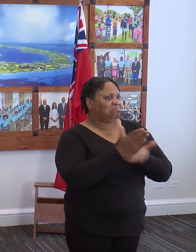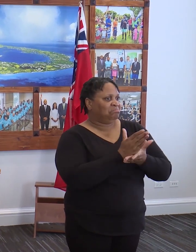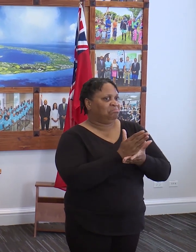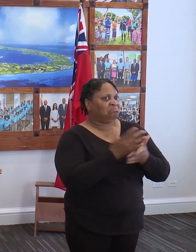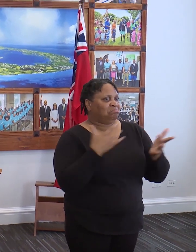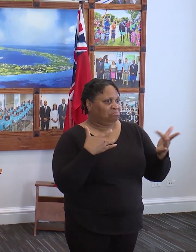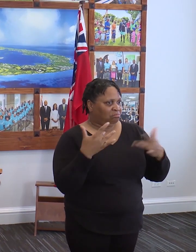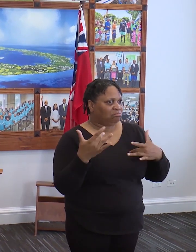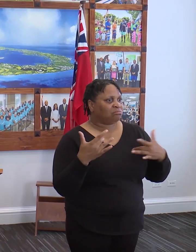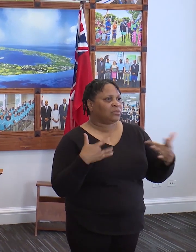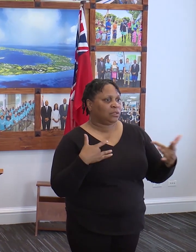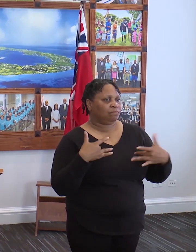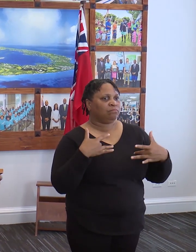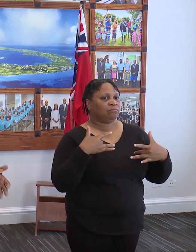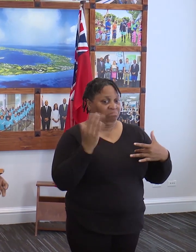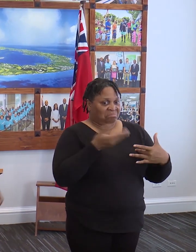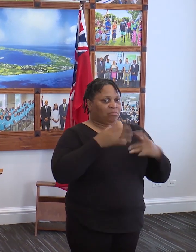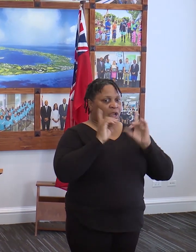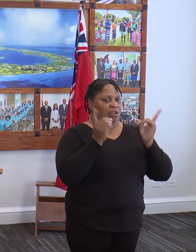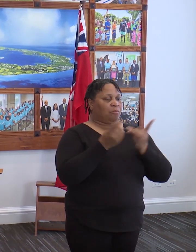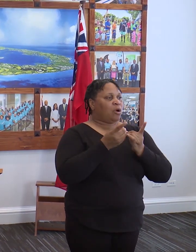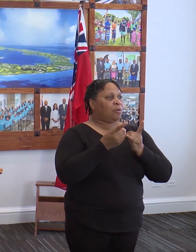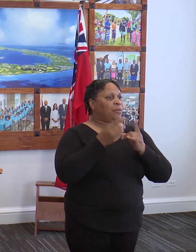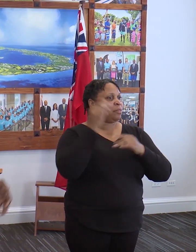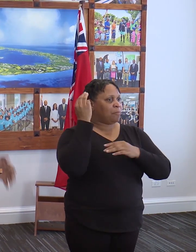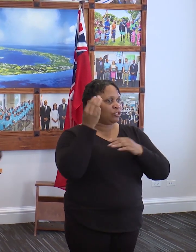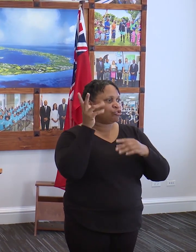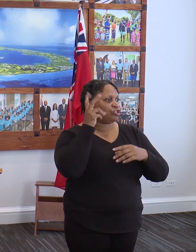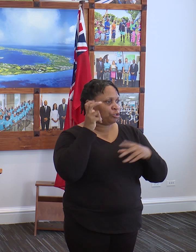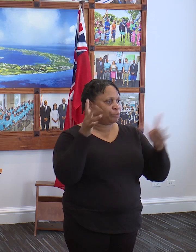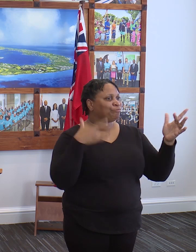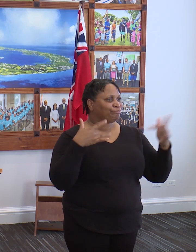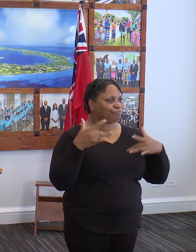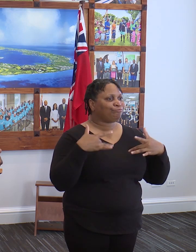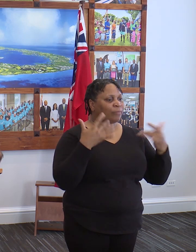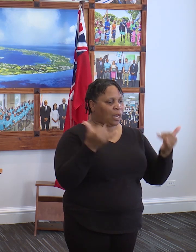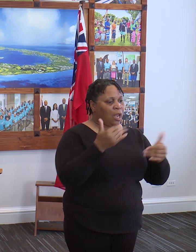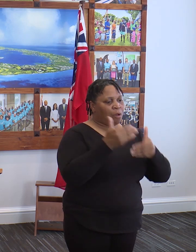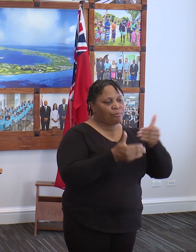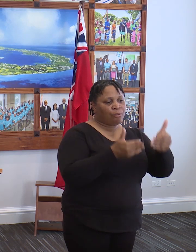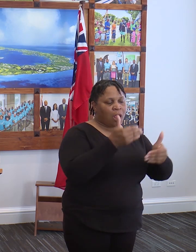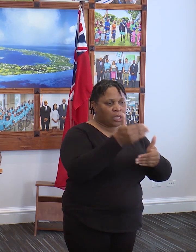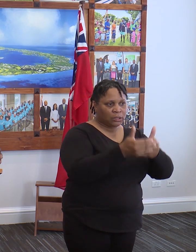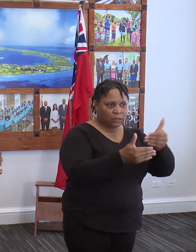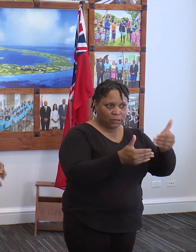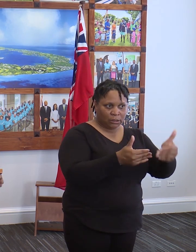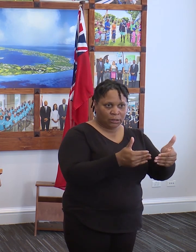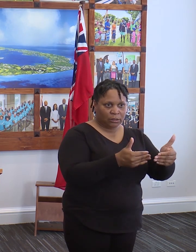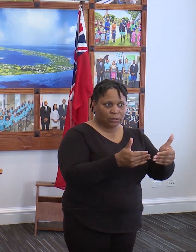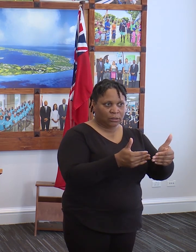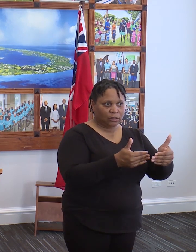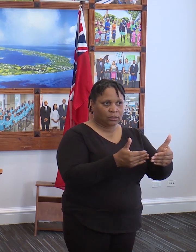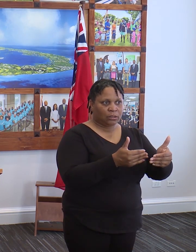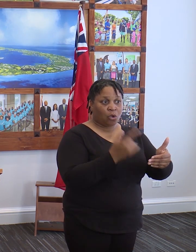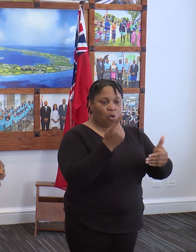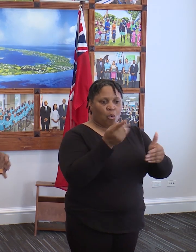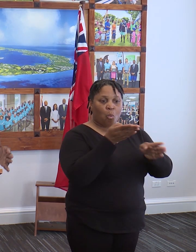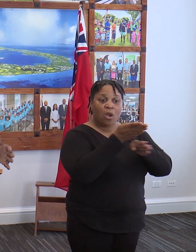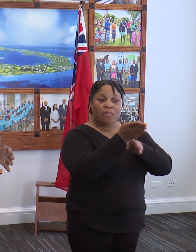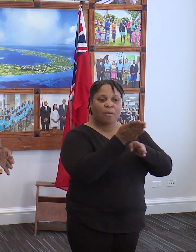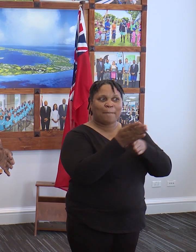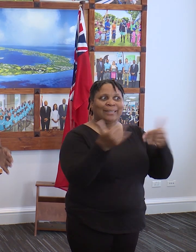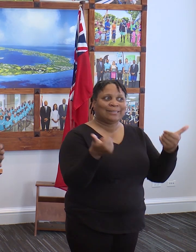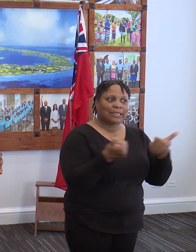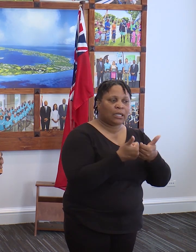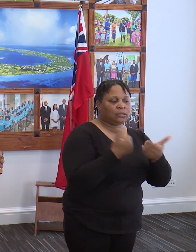Our department has heard the concerns. The ministry has heard the concerns. We are in the process of making. So, one of the main challenges